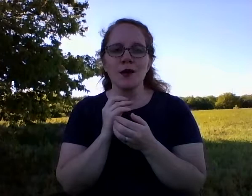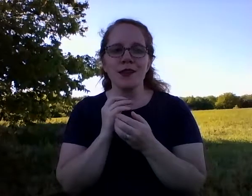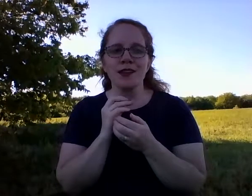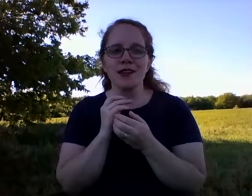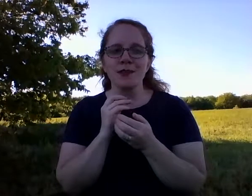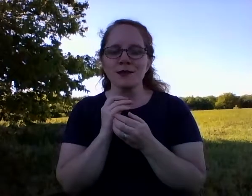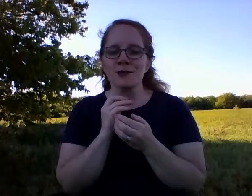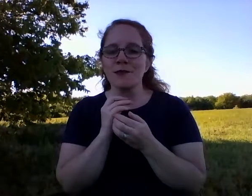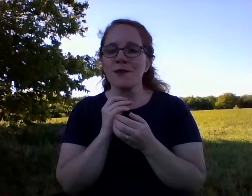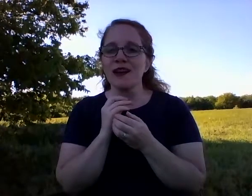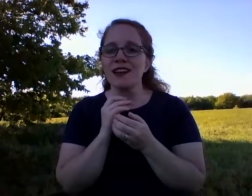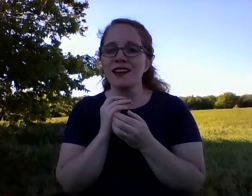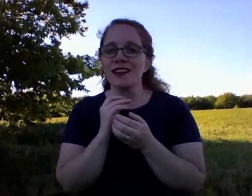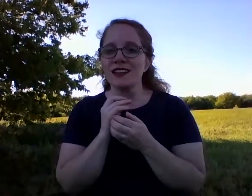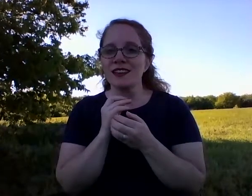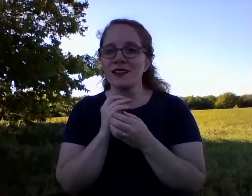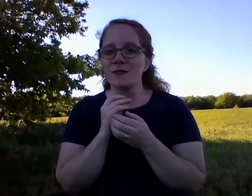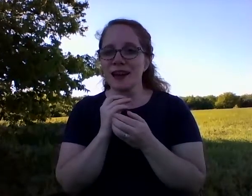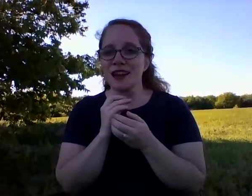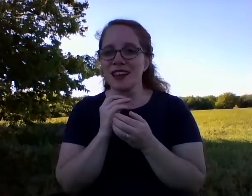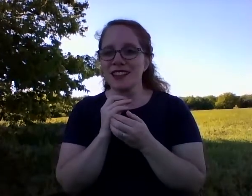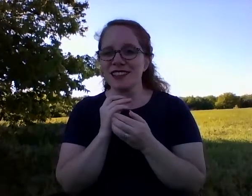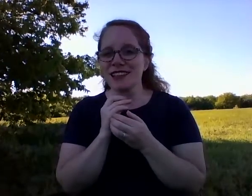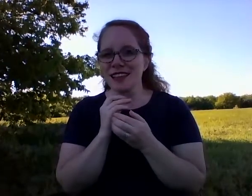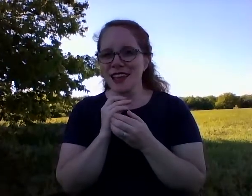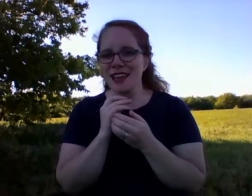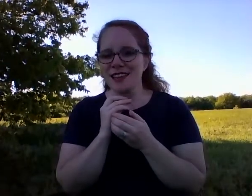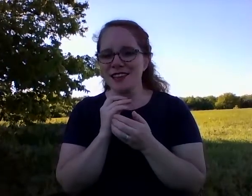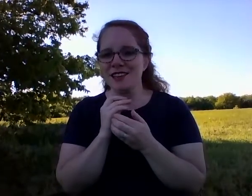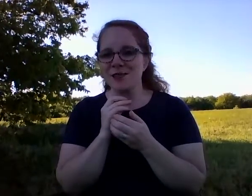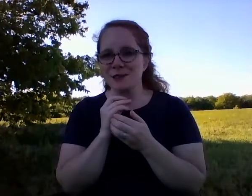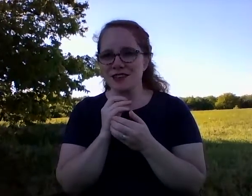with my body, mind, and spirit.